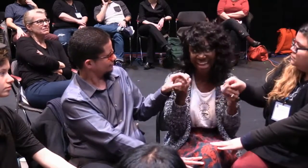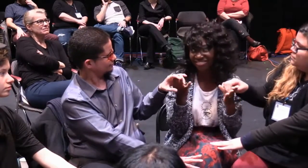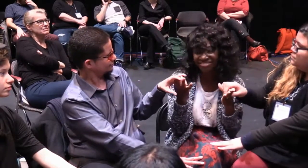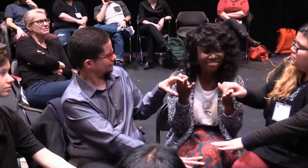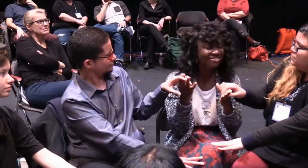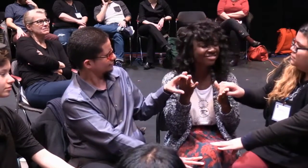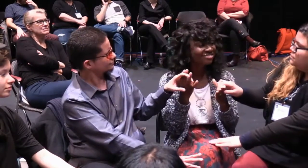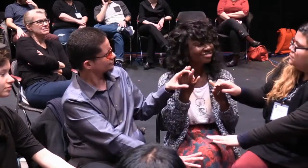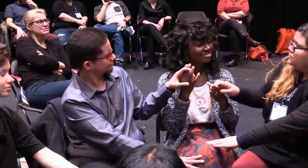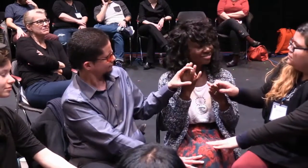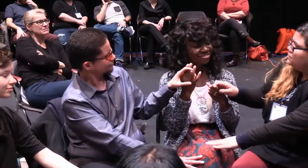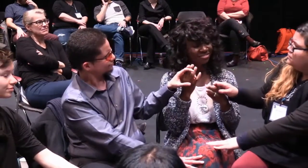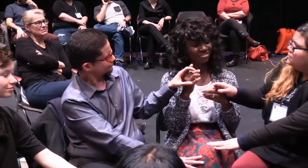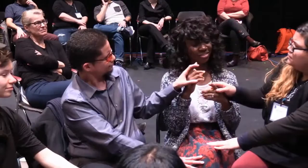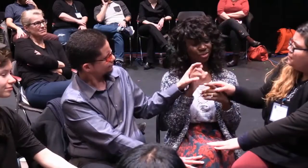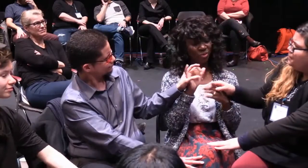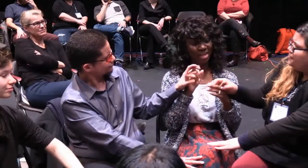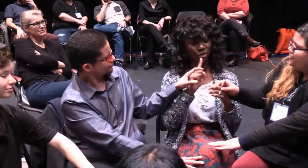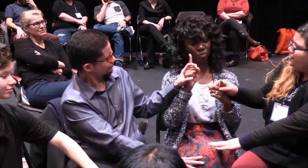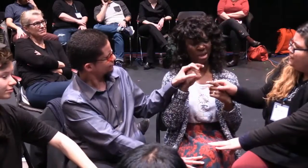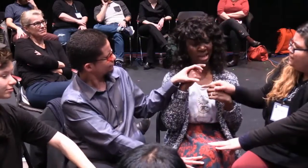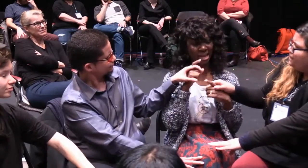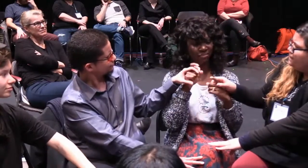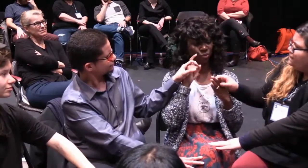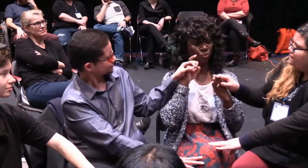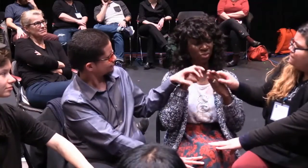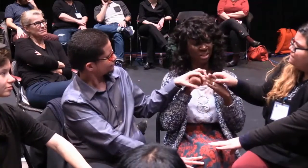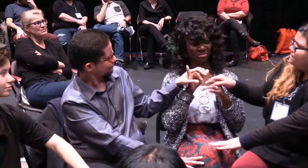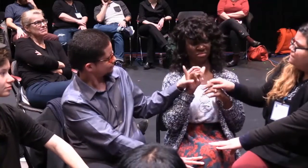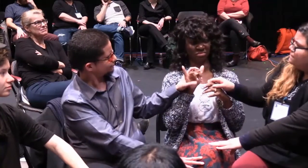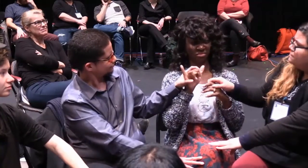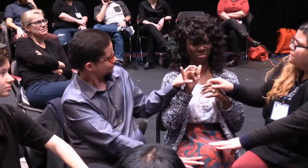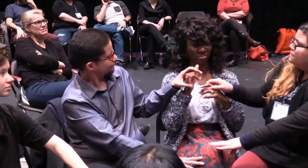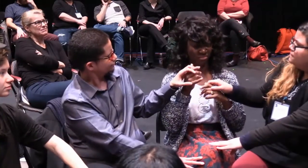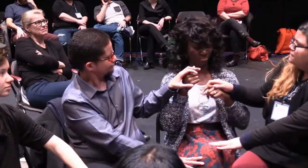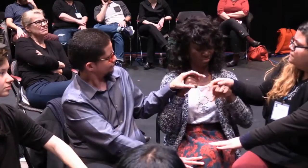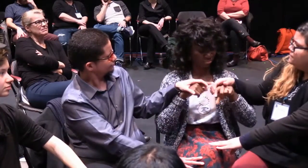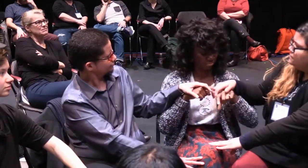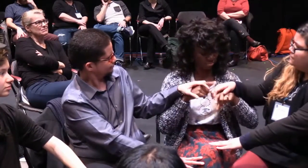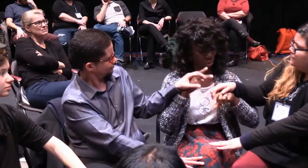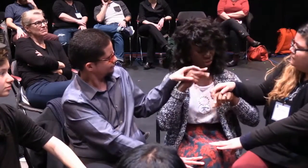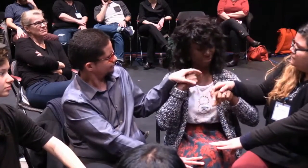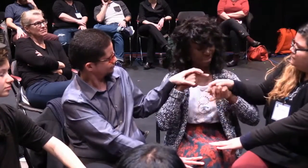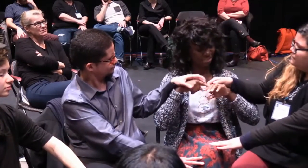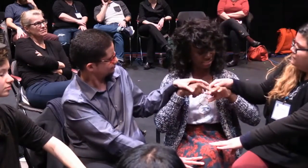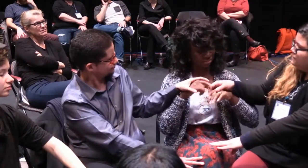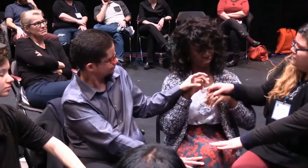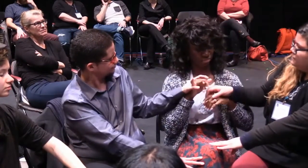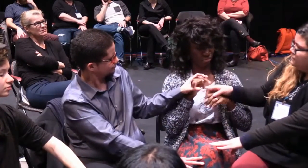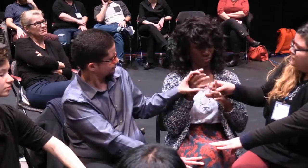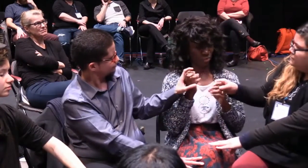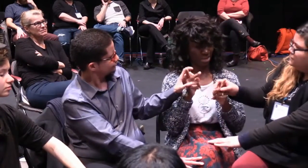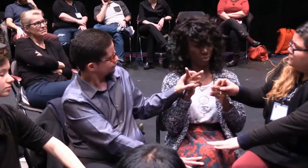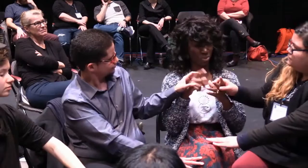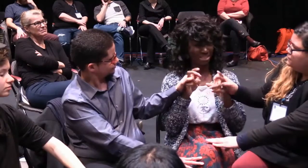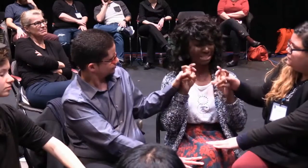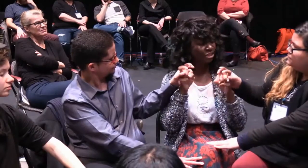And when I went to college, it was the first time I really noticed that my skin color was even something to think about.